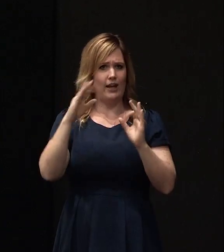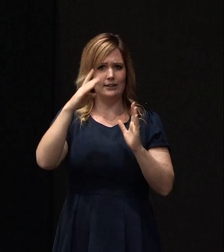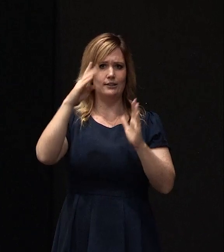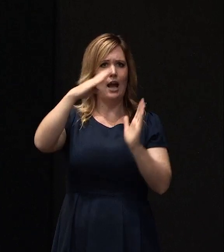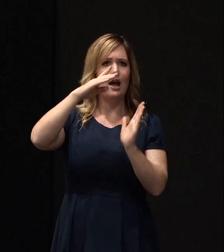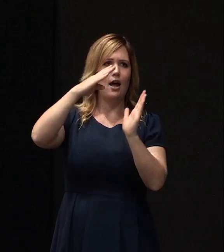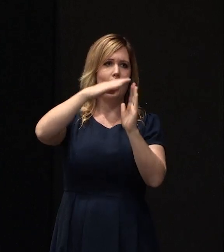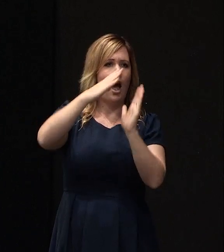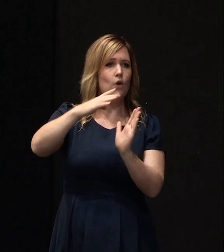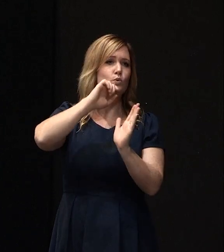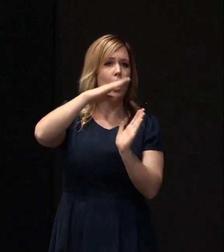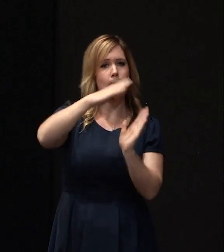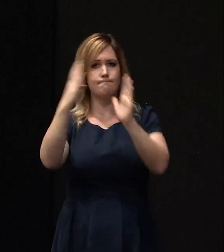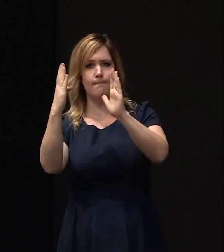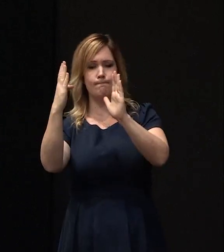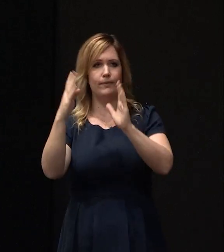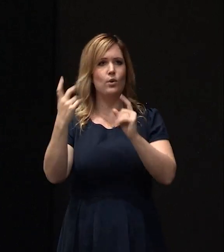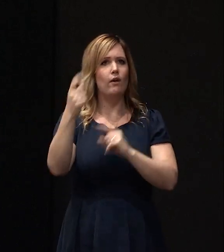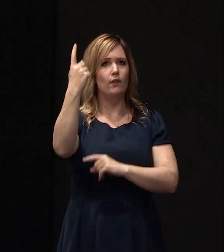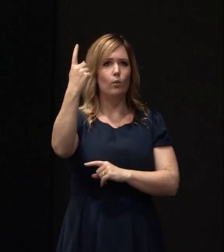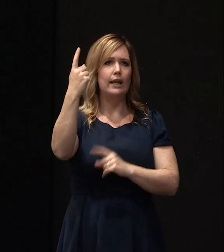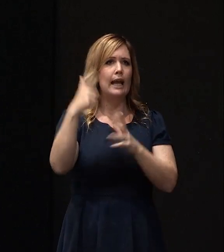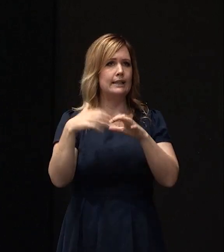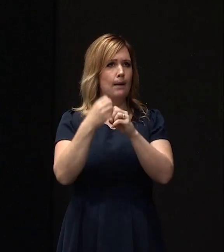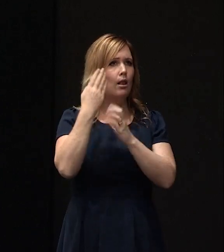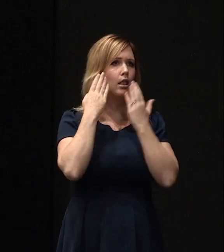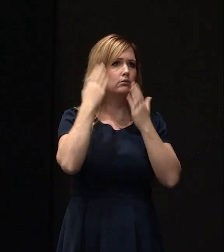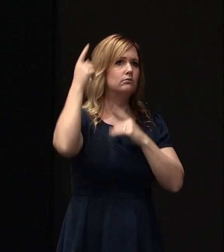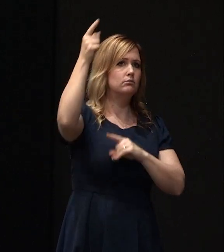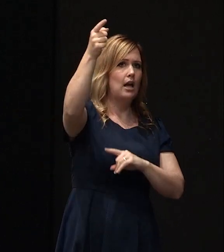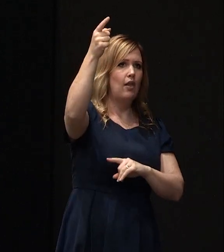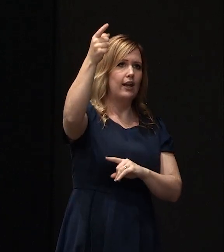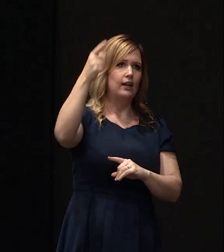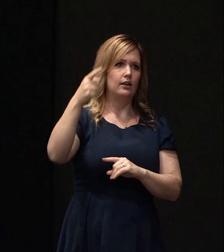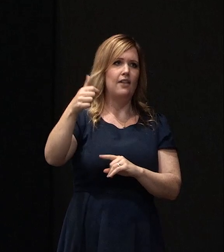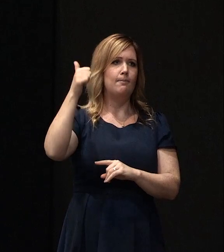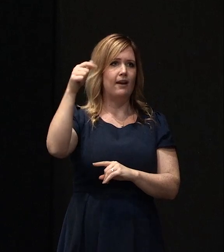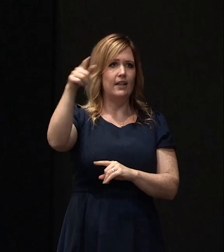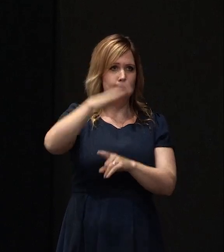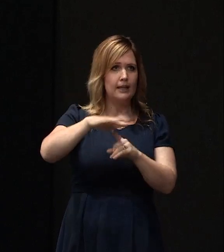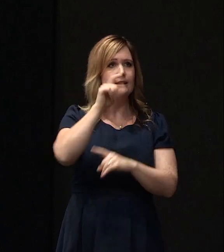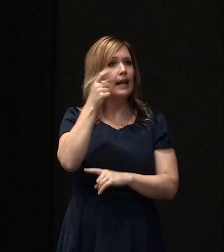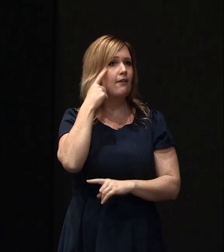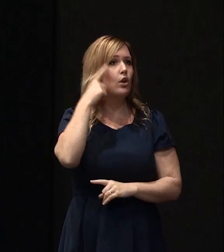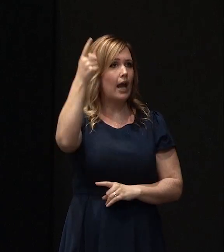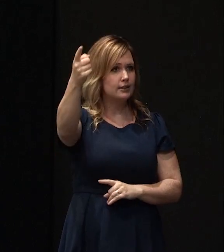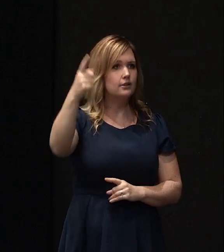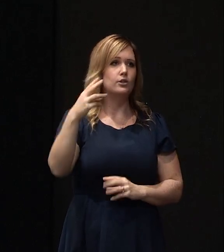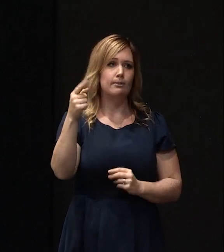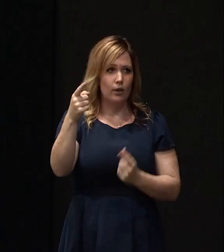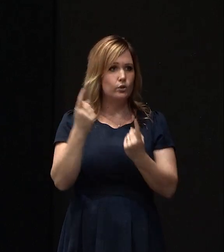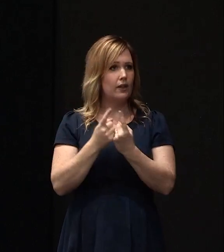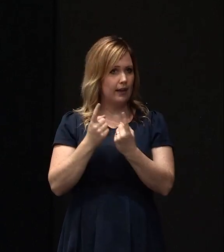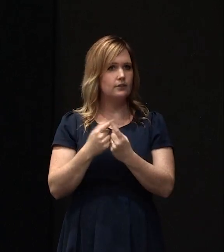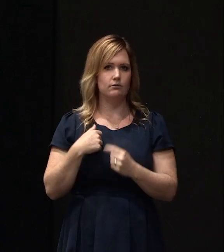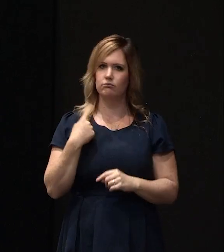So there's actually a version of that out the back of the convention place where you can go have a look at. So some of those sort of things, I